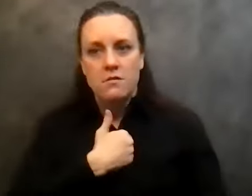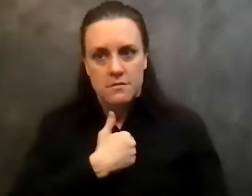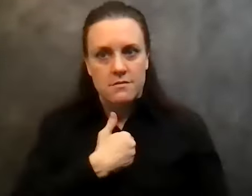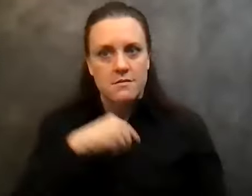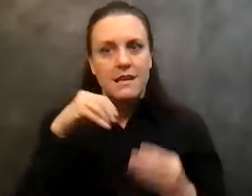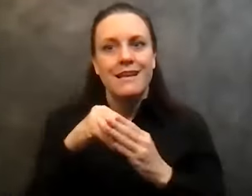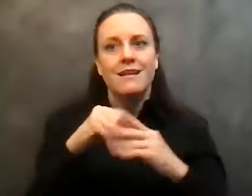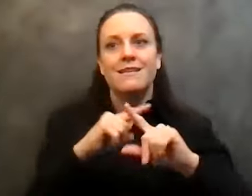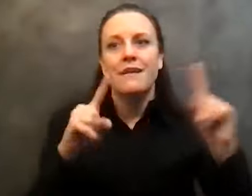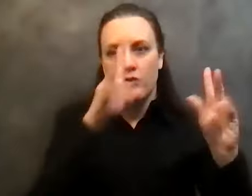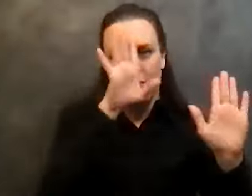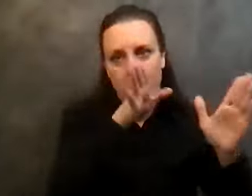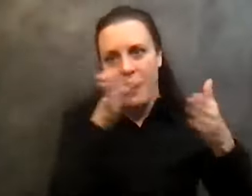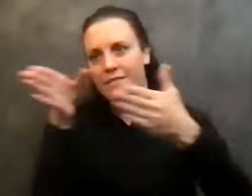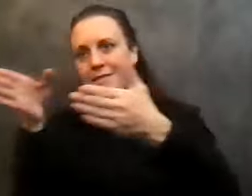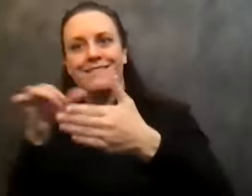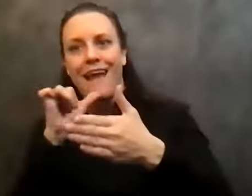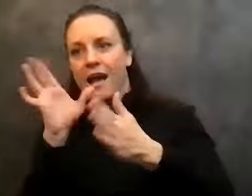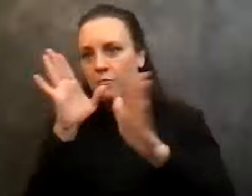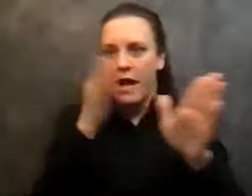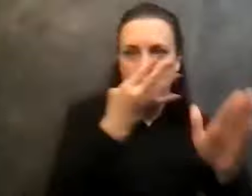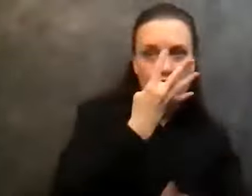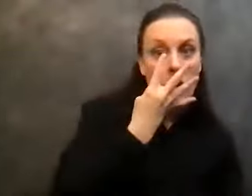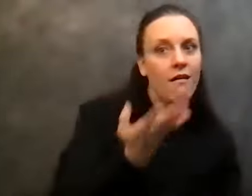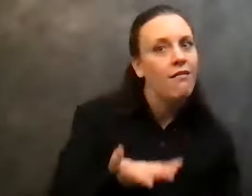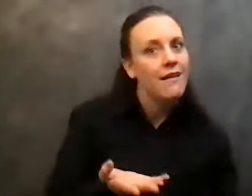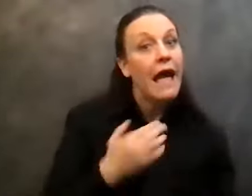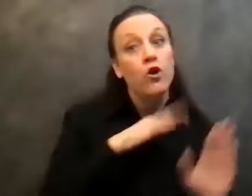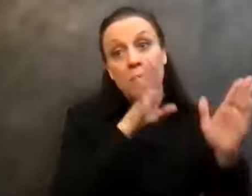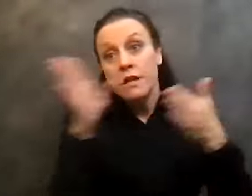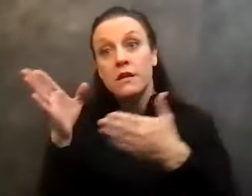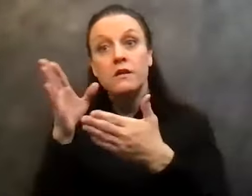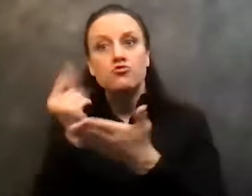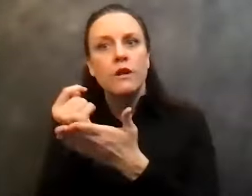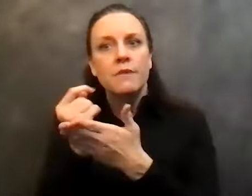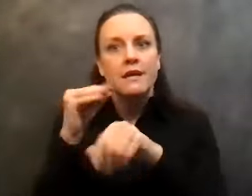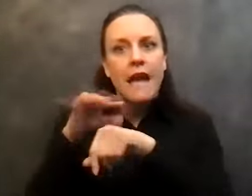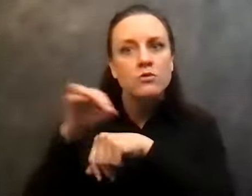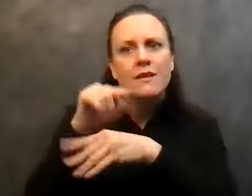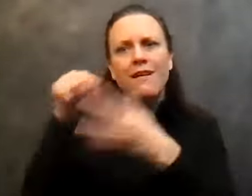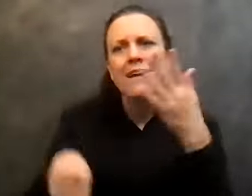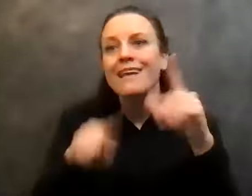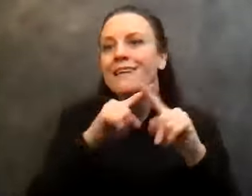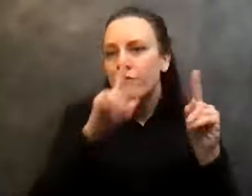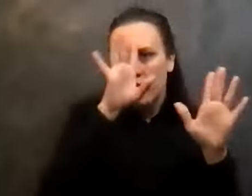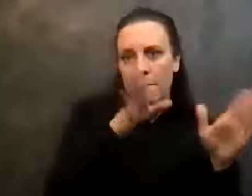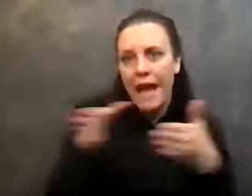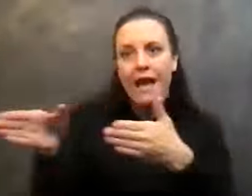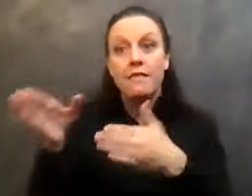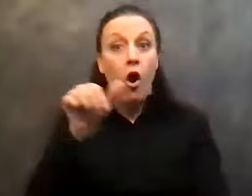pathways toward health. It can be treatment counseling, you know, one of, there's a million different pathways. Alcoholics Anonymous is not the only